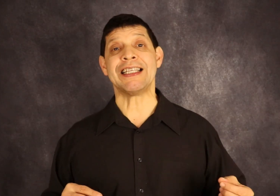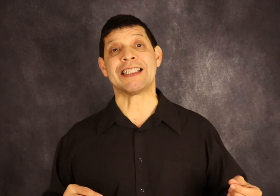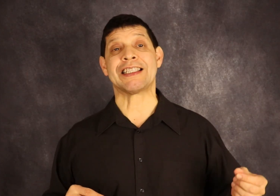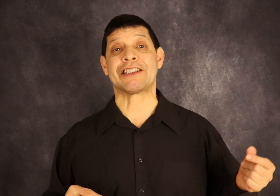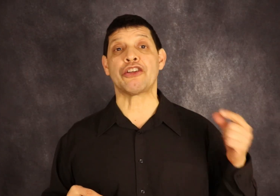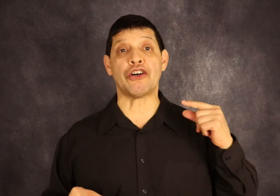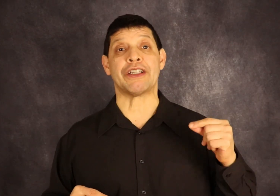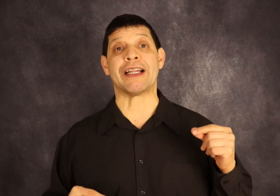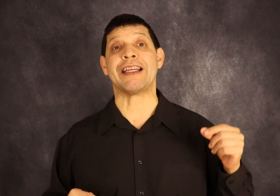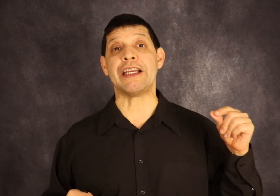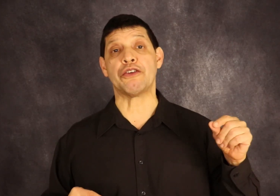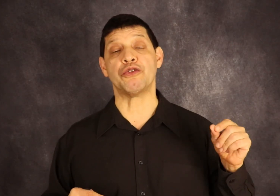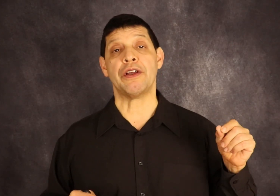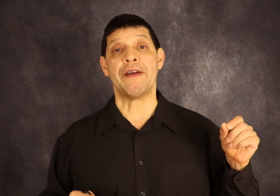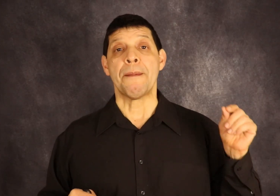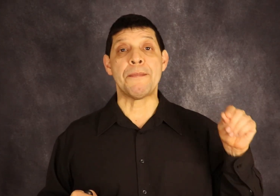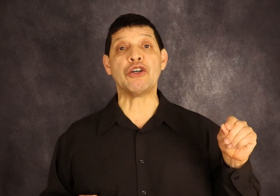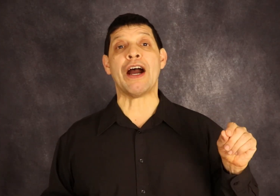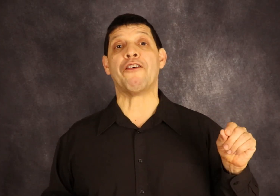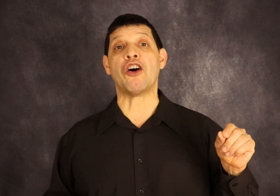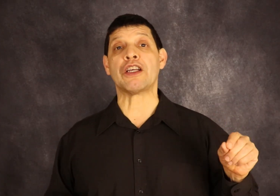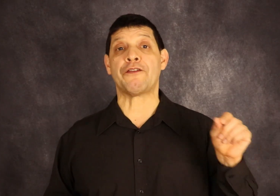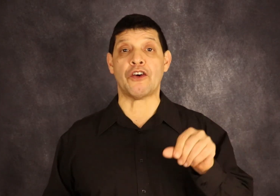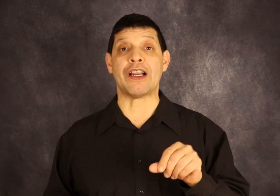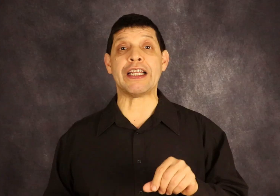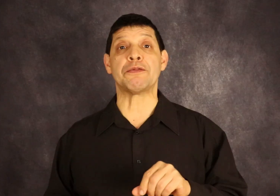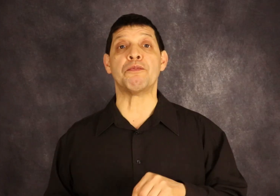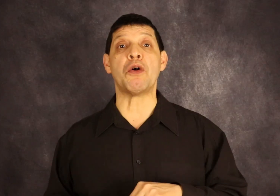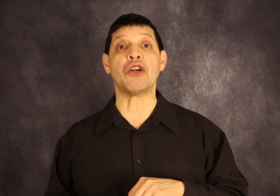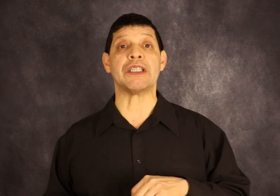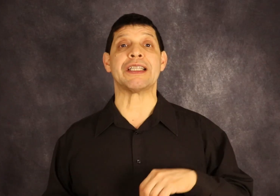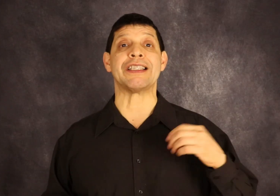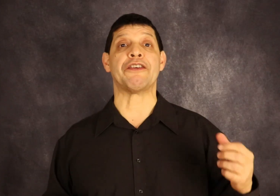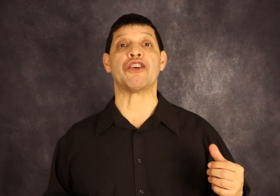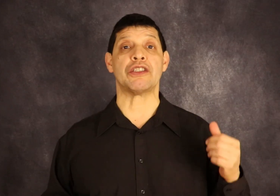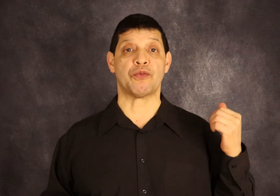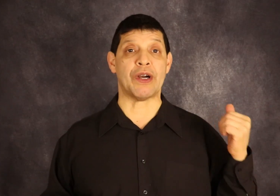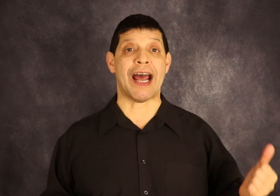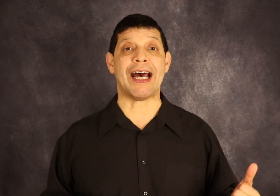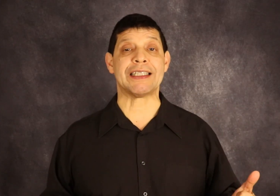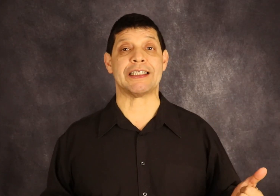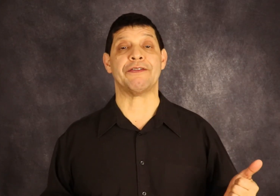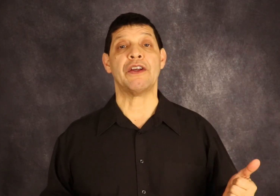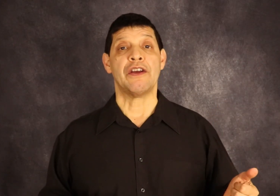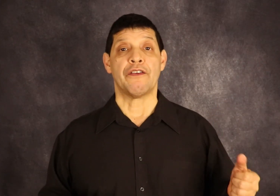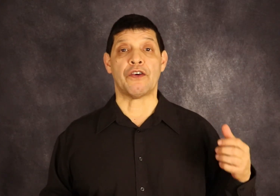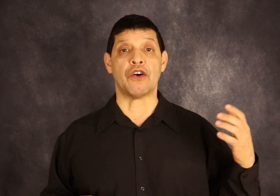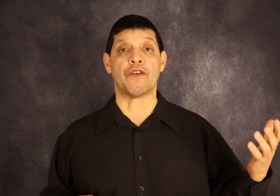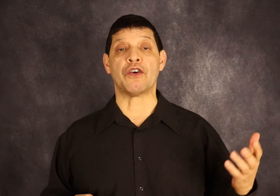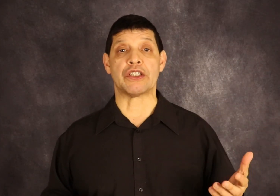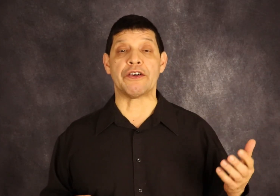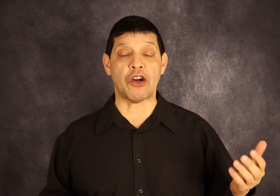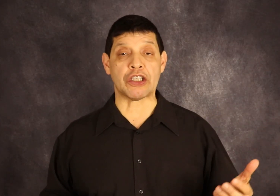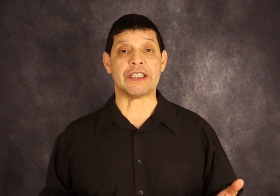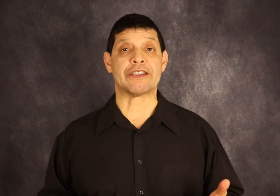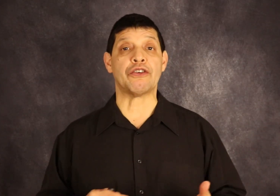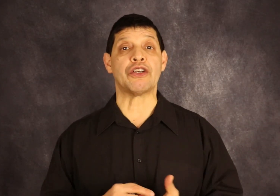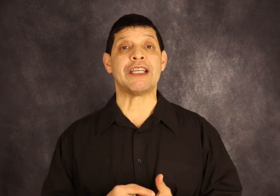thought that he could build a rocket for less money than the Russians were asking for their rockets. So he